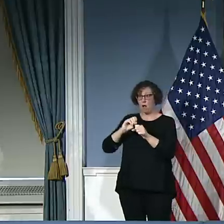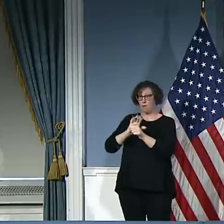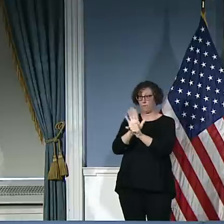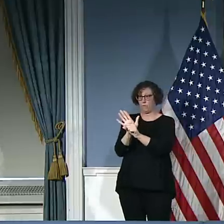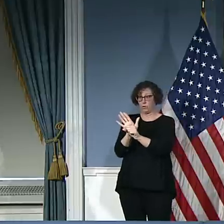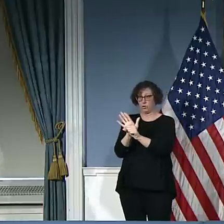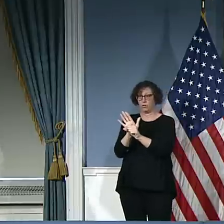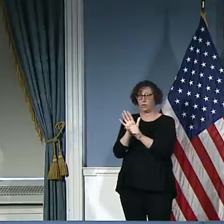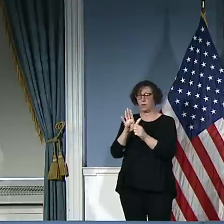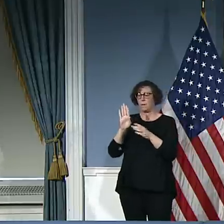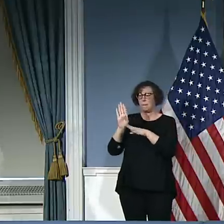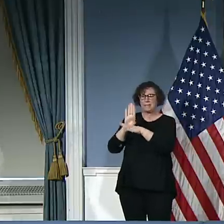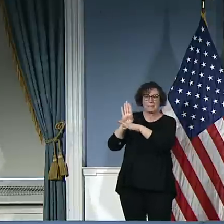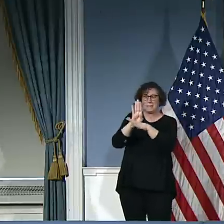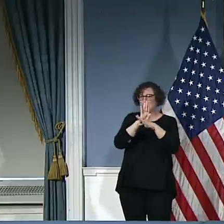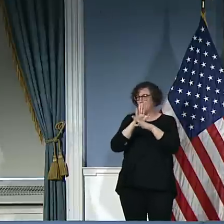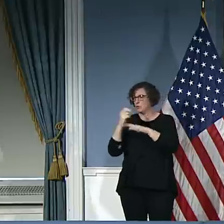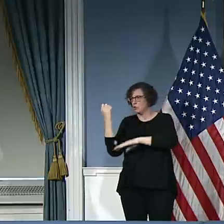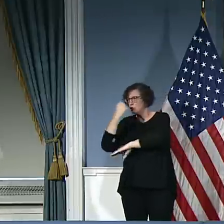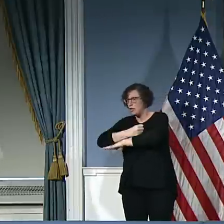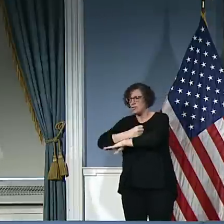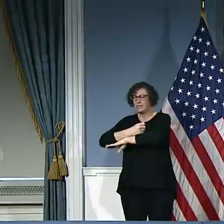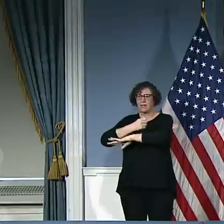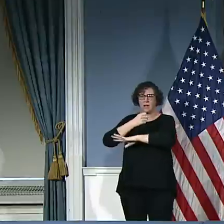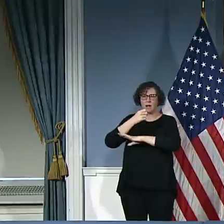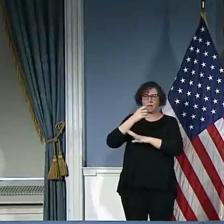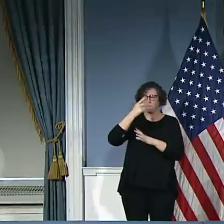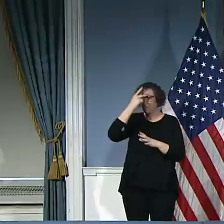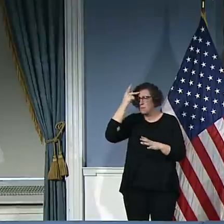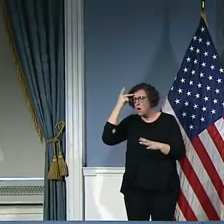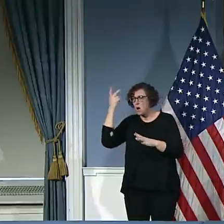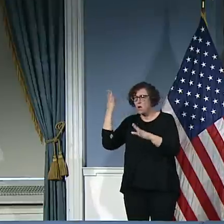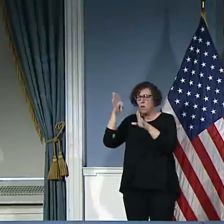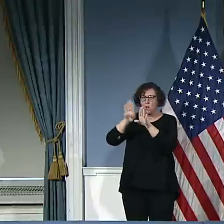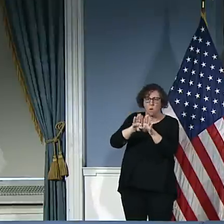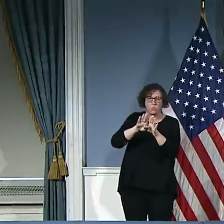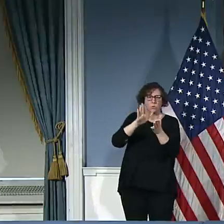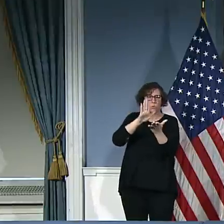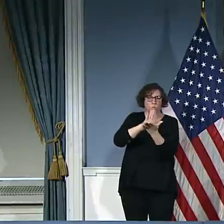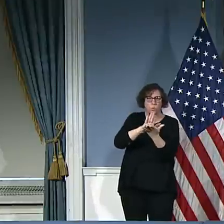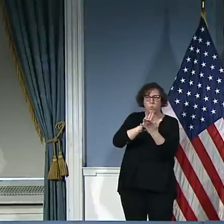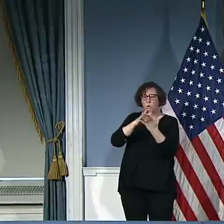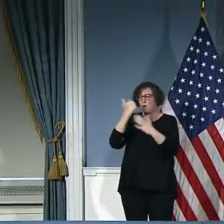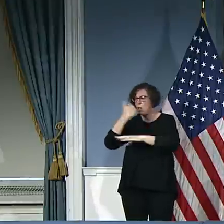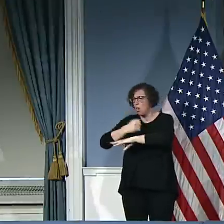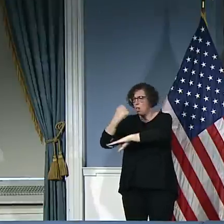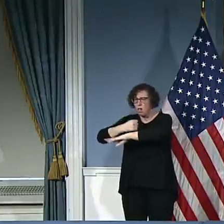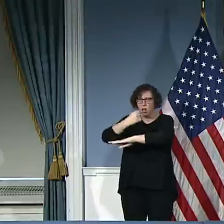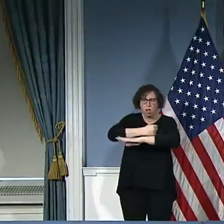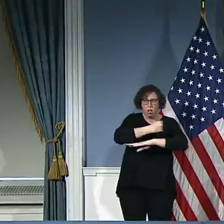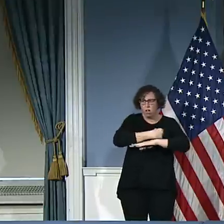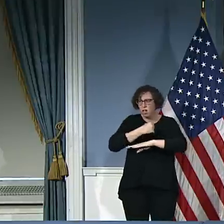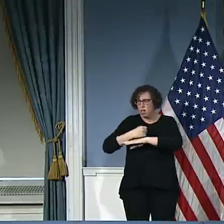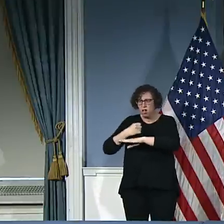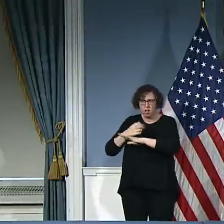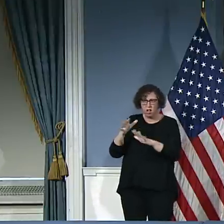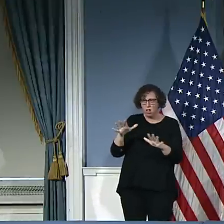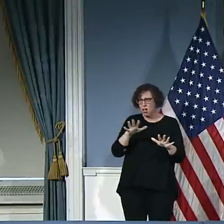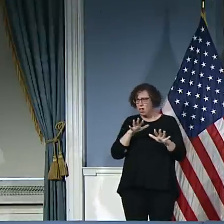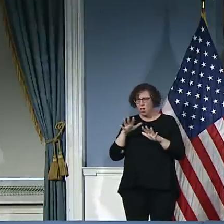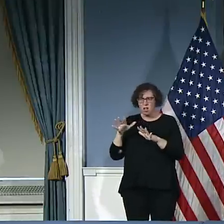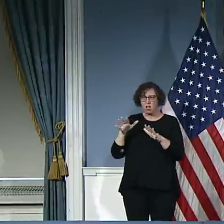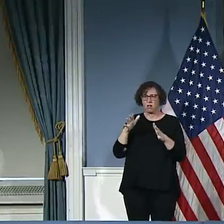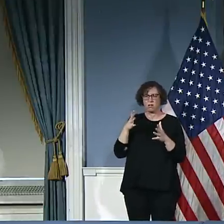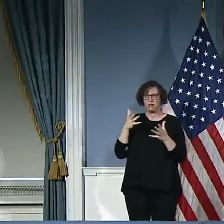parks close, school playgrounds closing, and everything else that we see every day. You know, you never see Fifth Avenue